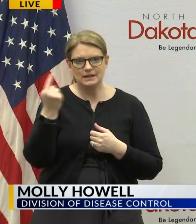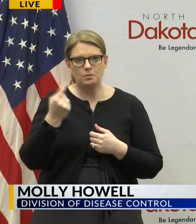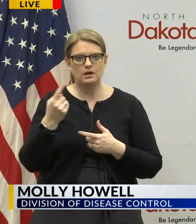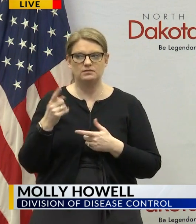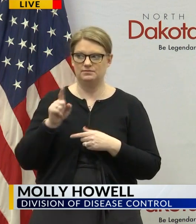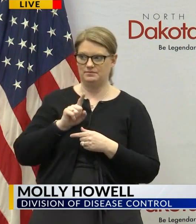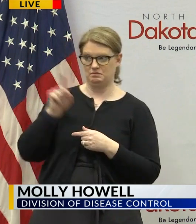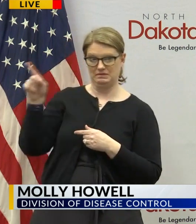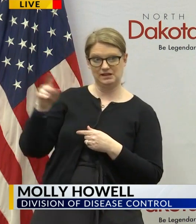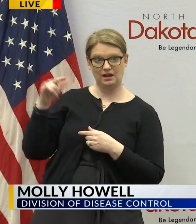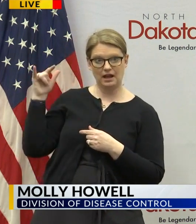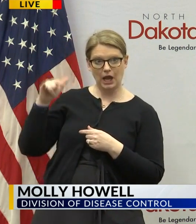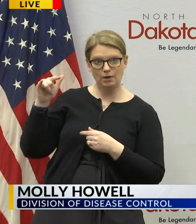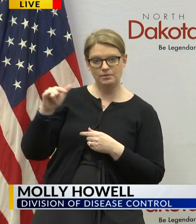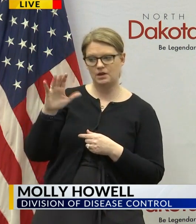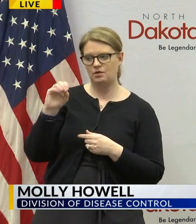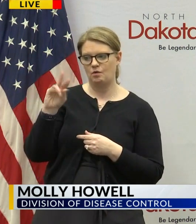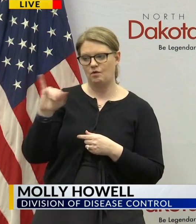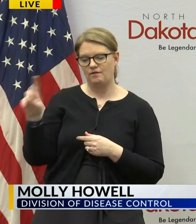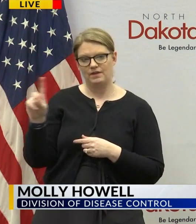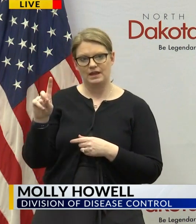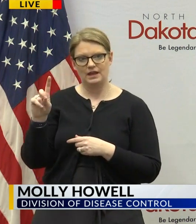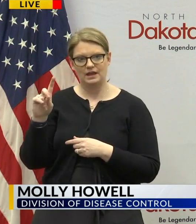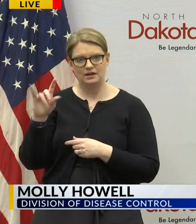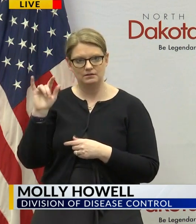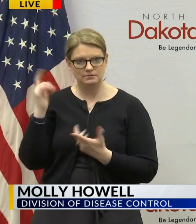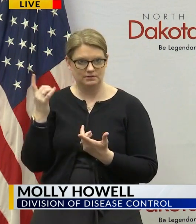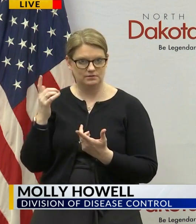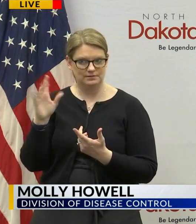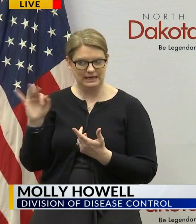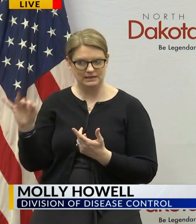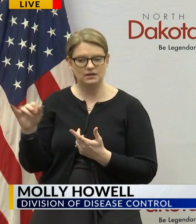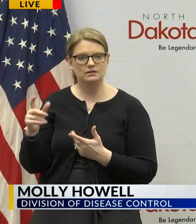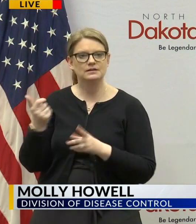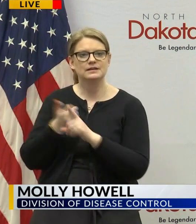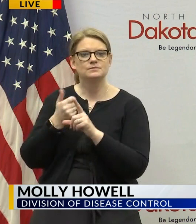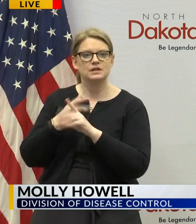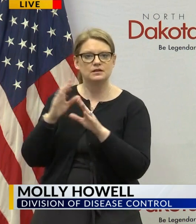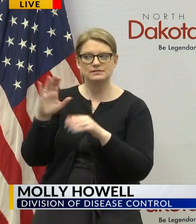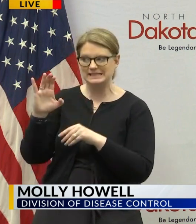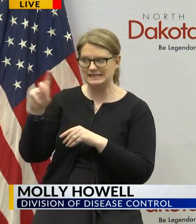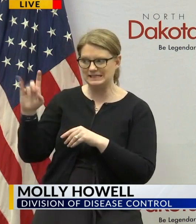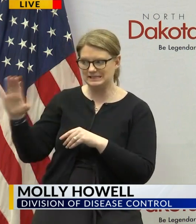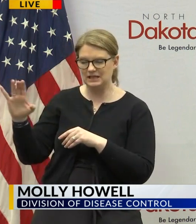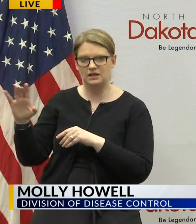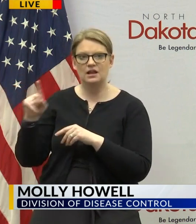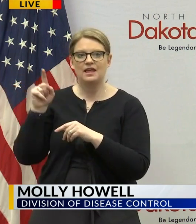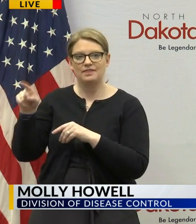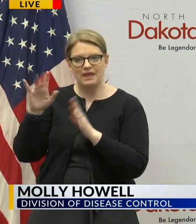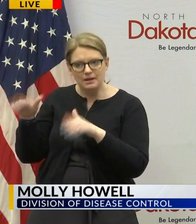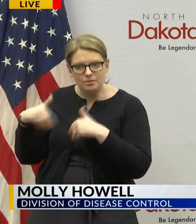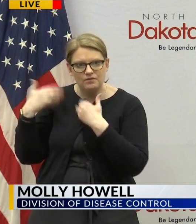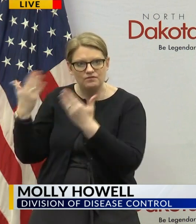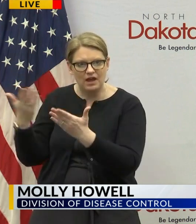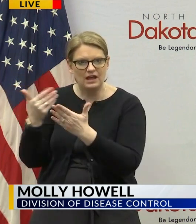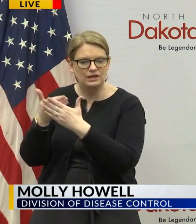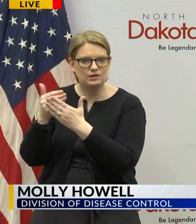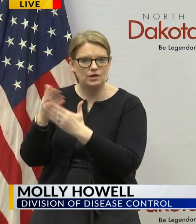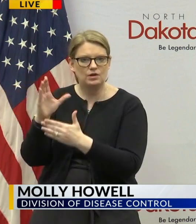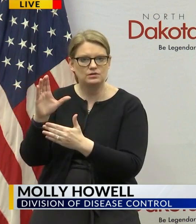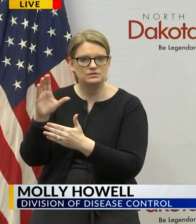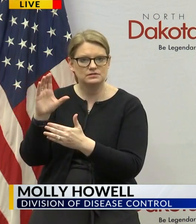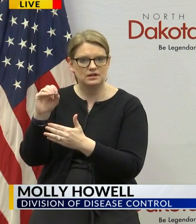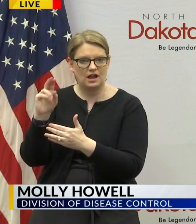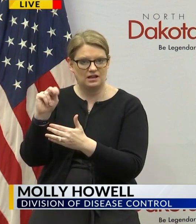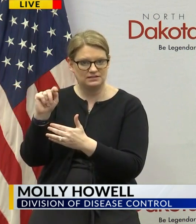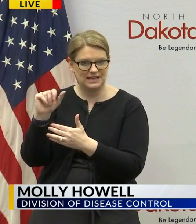airplane with COVID-19 we notify the Centers for Disease Control and they provide us with close contacts that were on the airline for us to follow